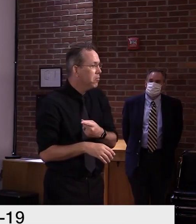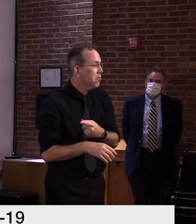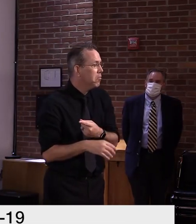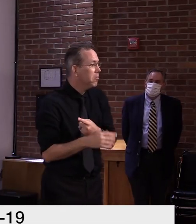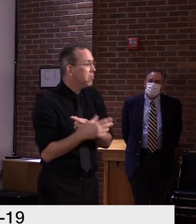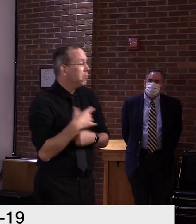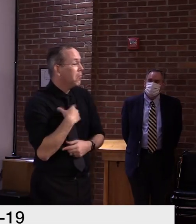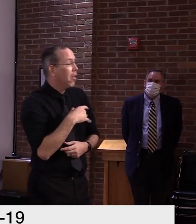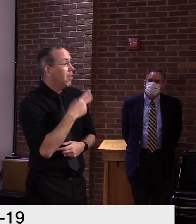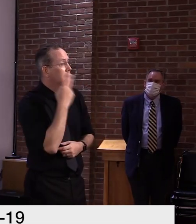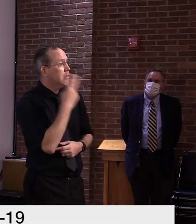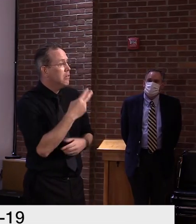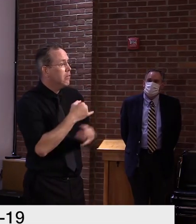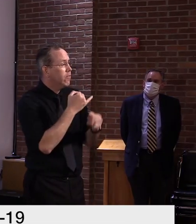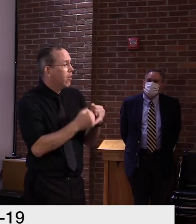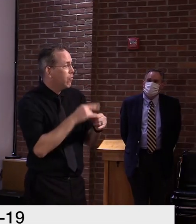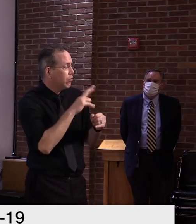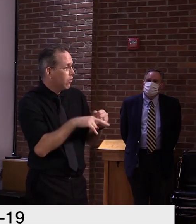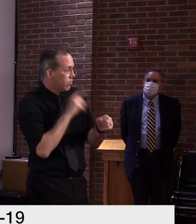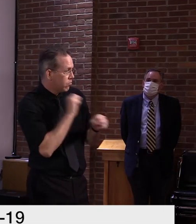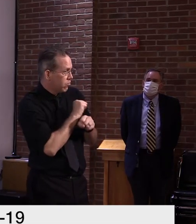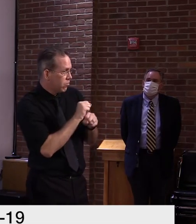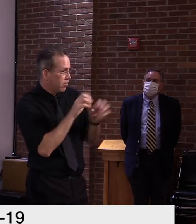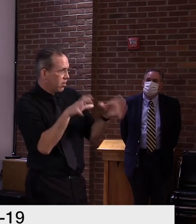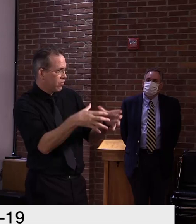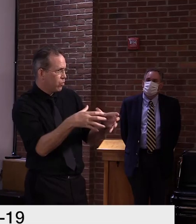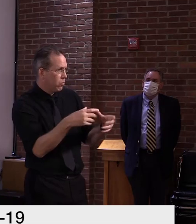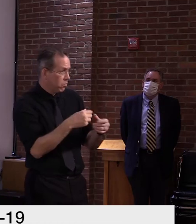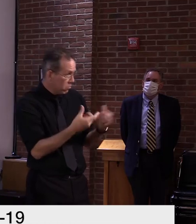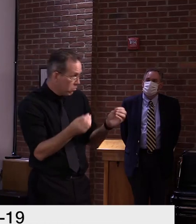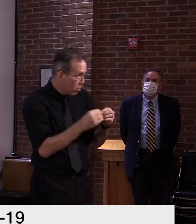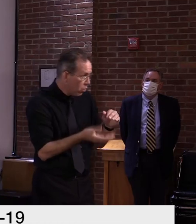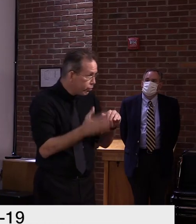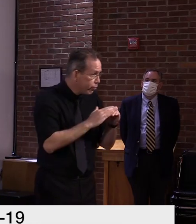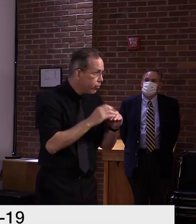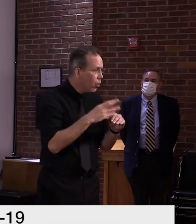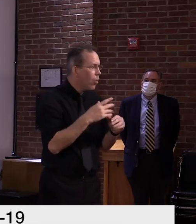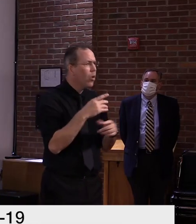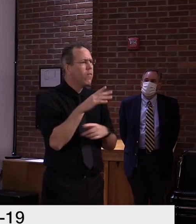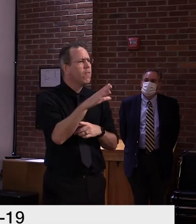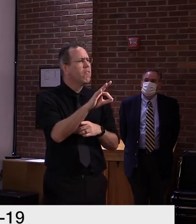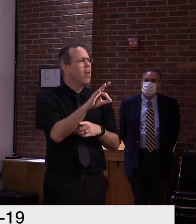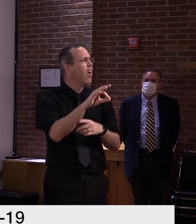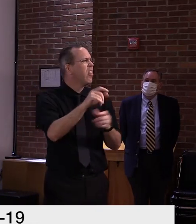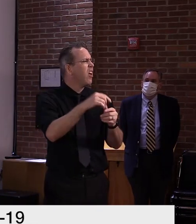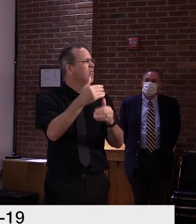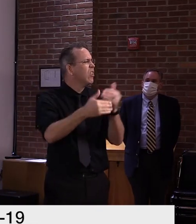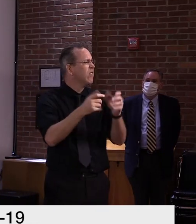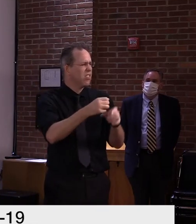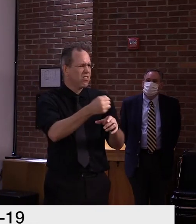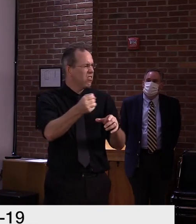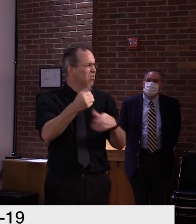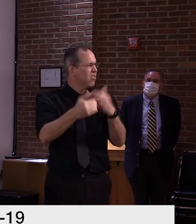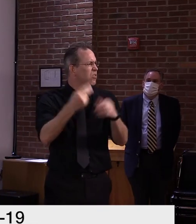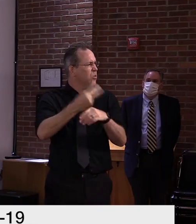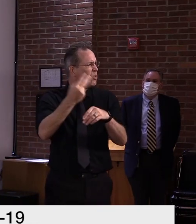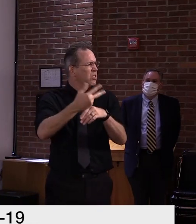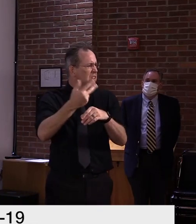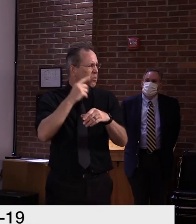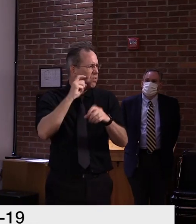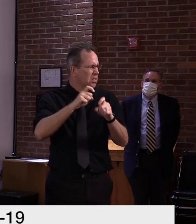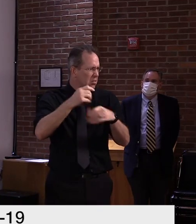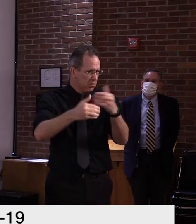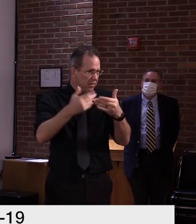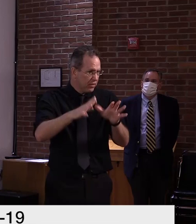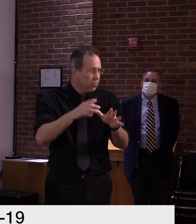more of their results in the ensuing days. If we don't, that will be disappointing. You're right. Uh, but I wouldn't call